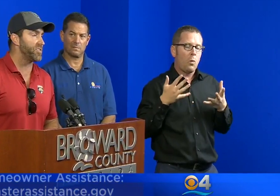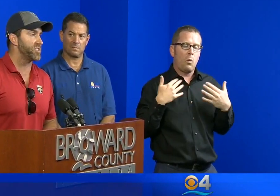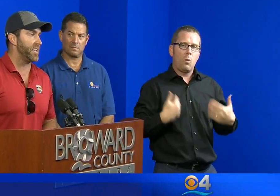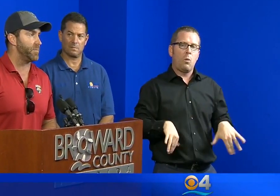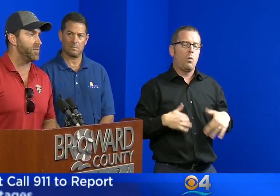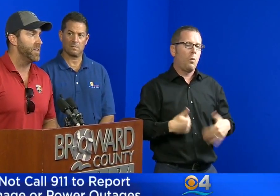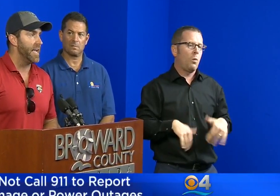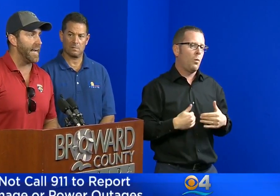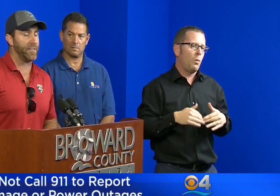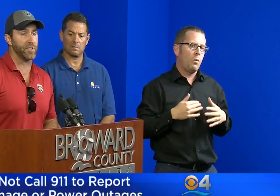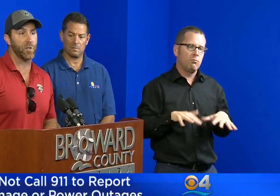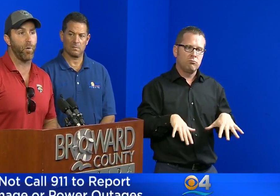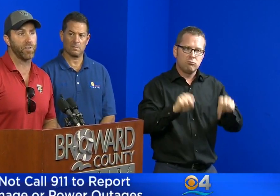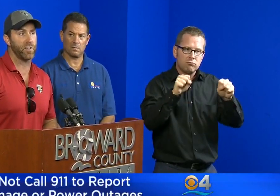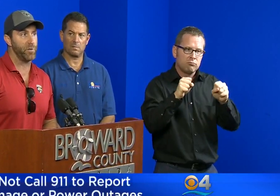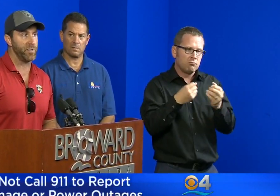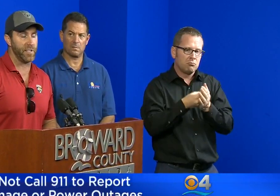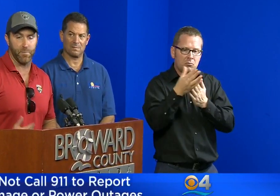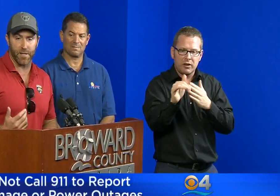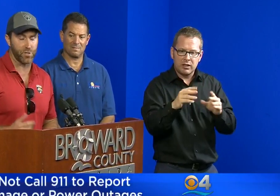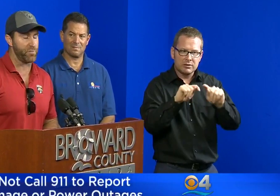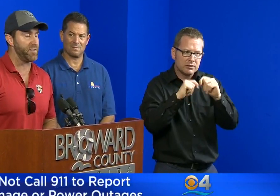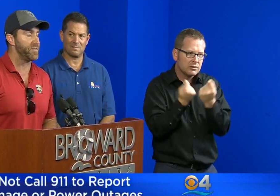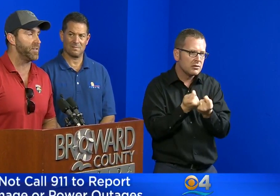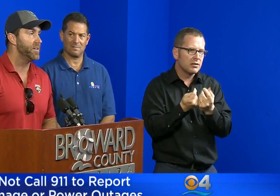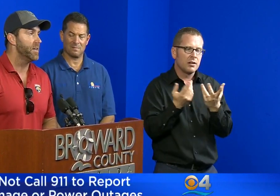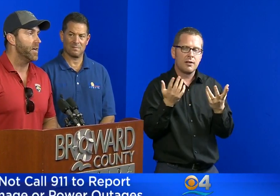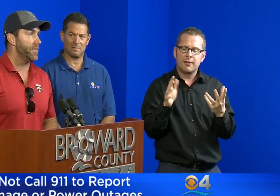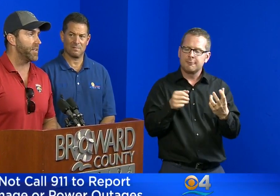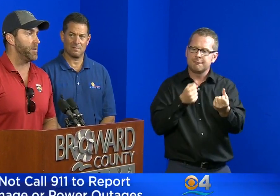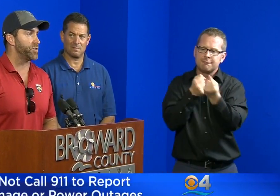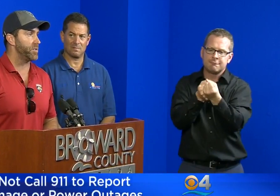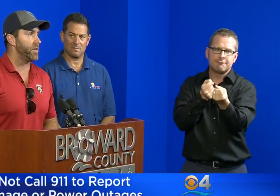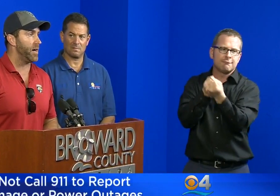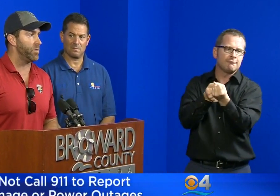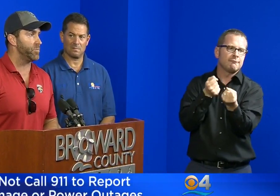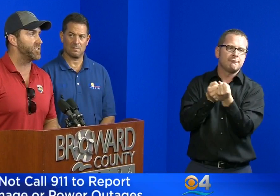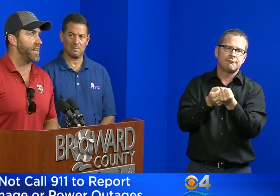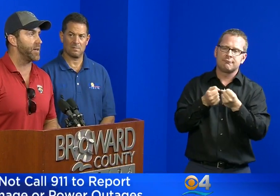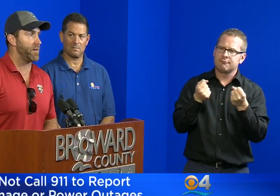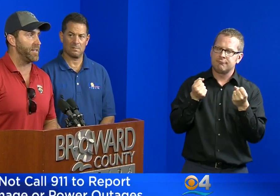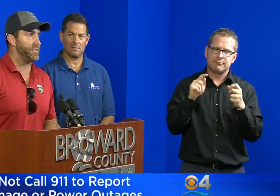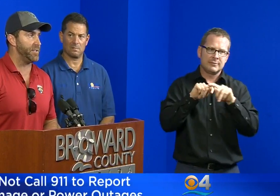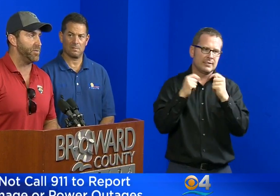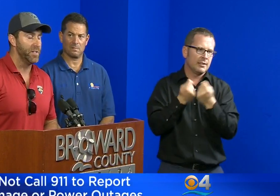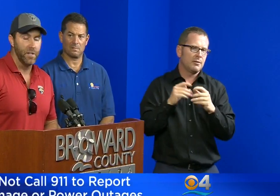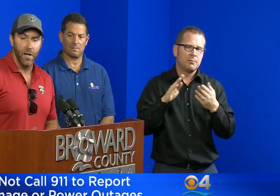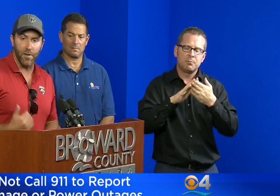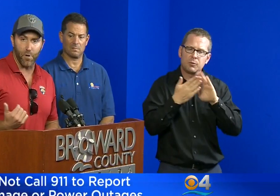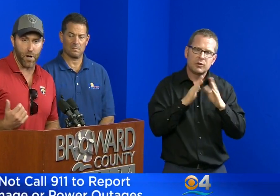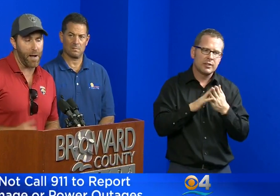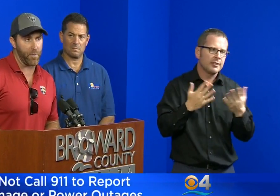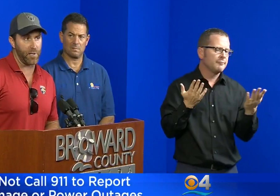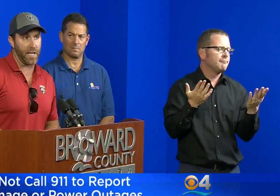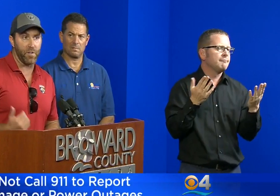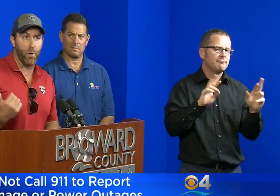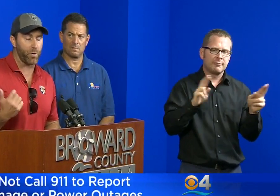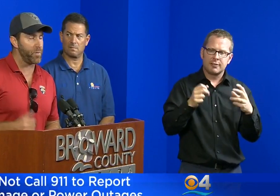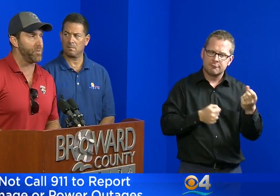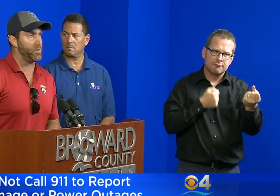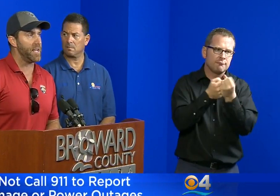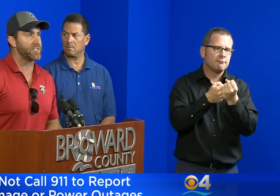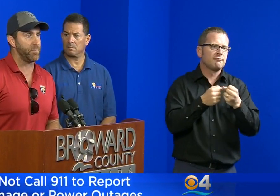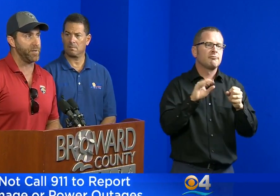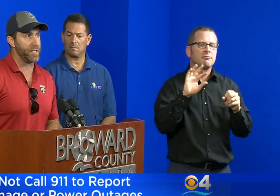this team and anything to support the community, Mayor Sharif and the commission, we stand here ready to do. Florida Power and Light,